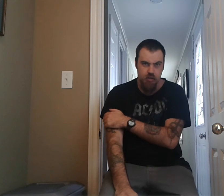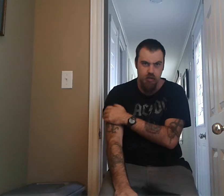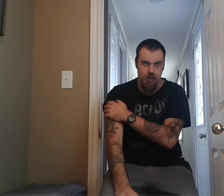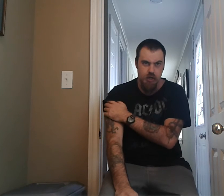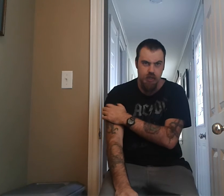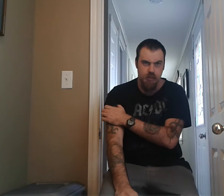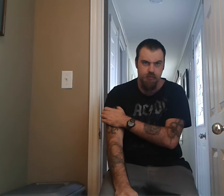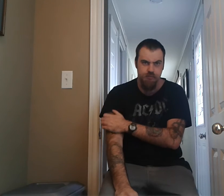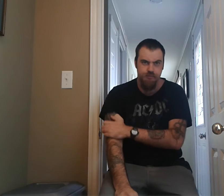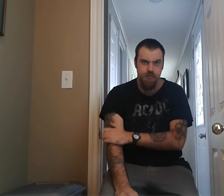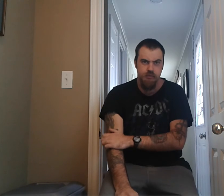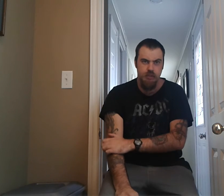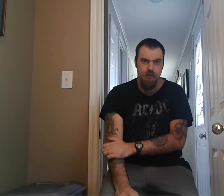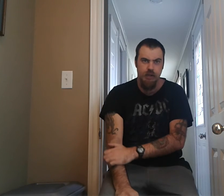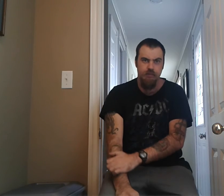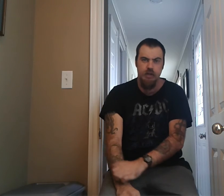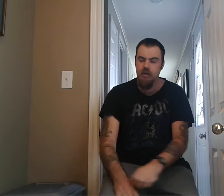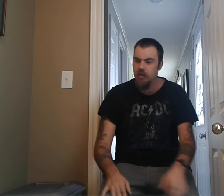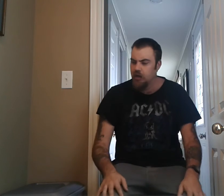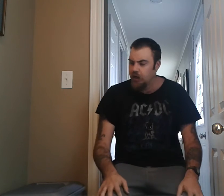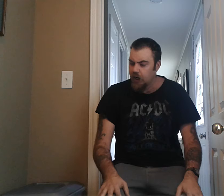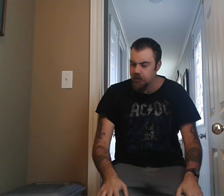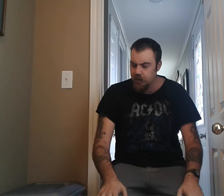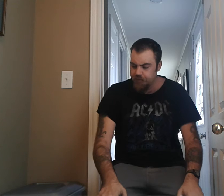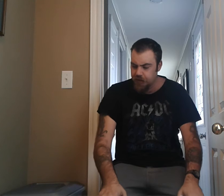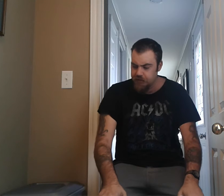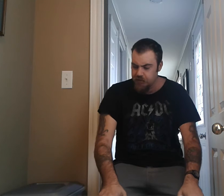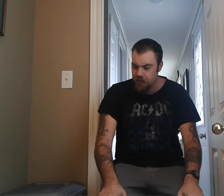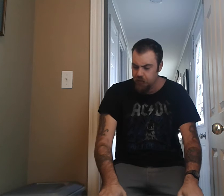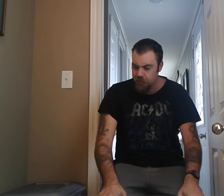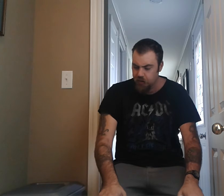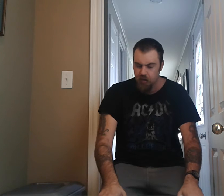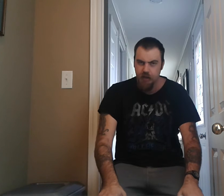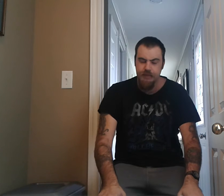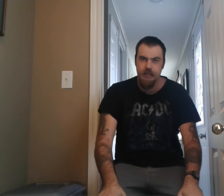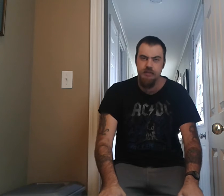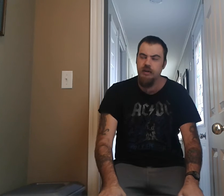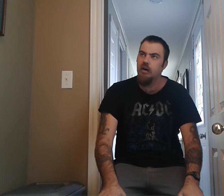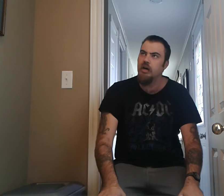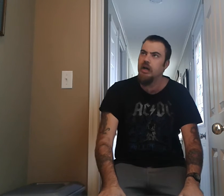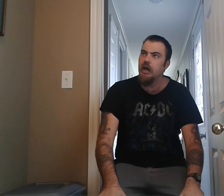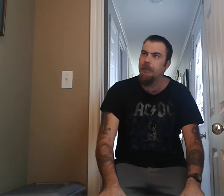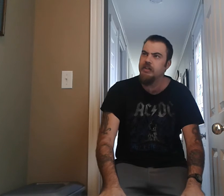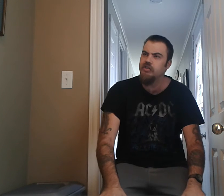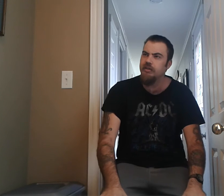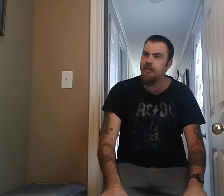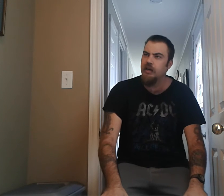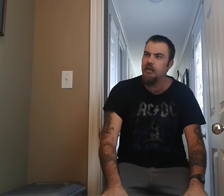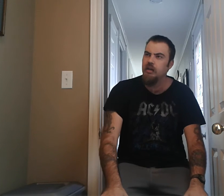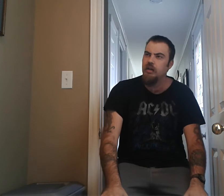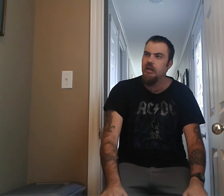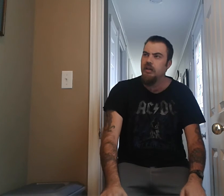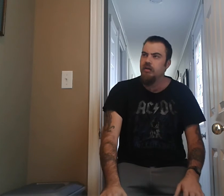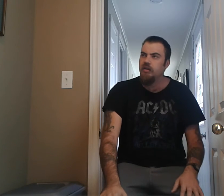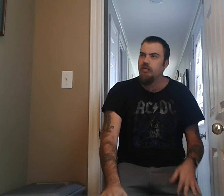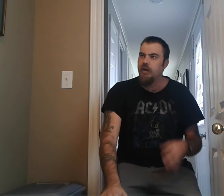um, of that. But I love the guitar work on that song, um, it's just that when, um,